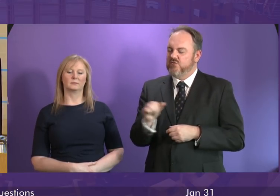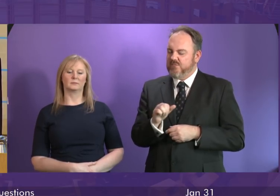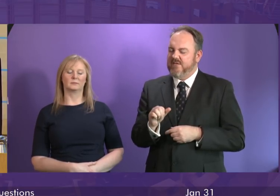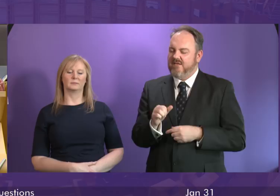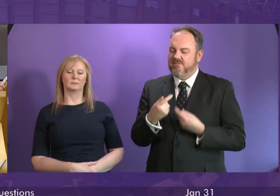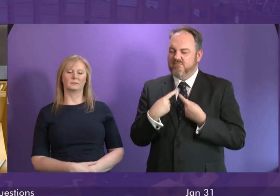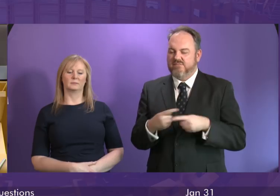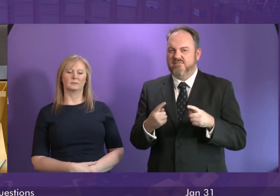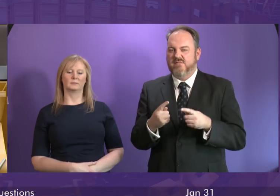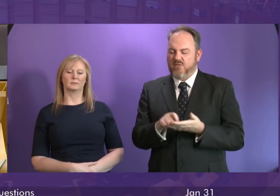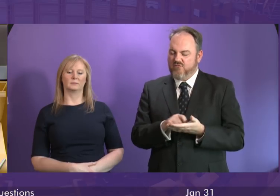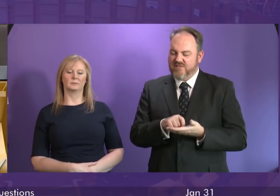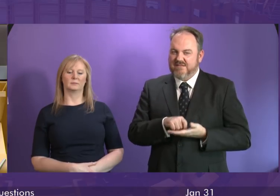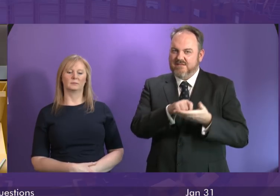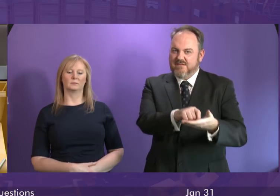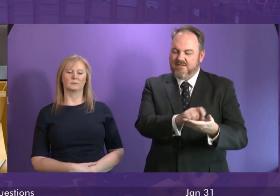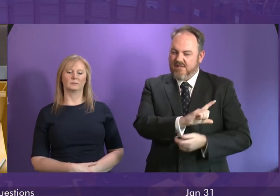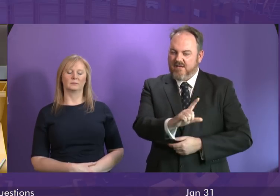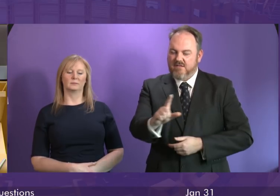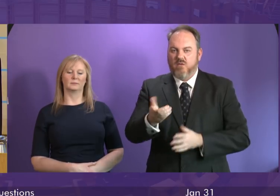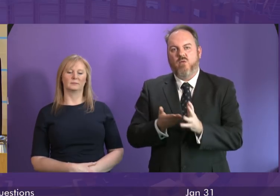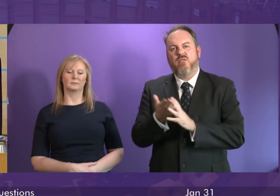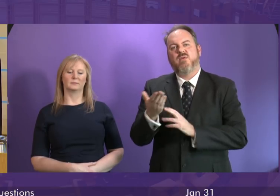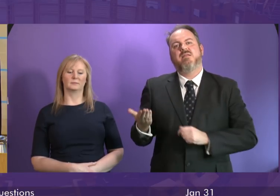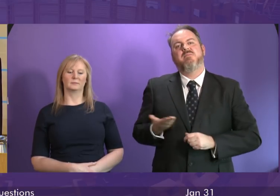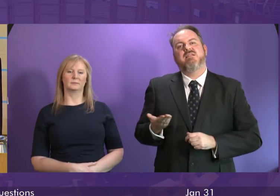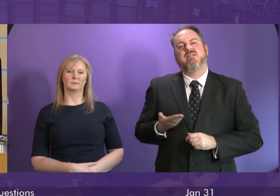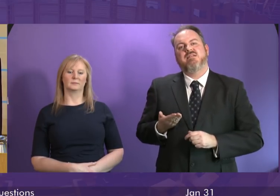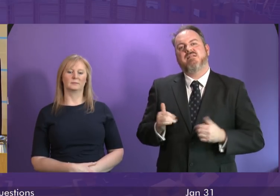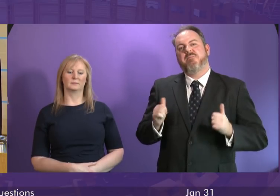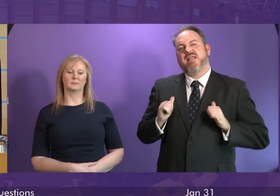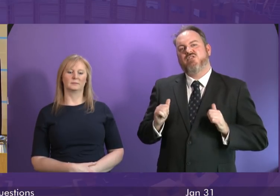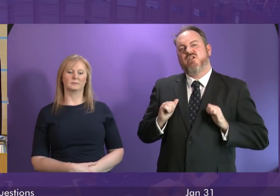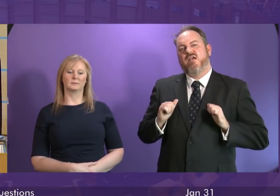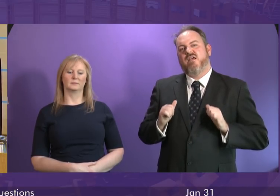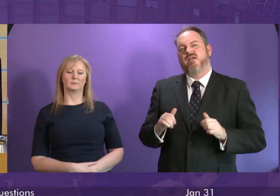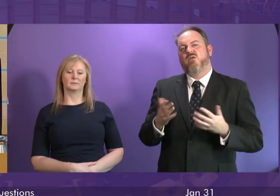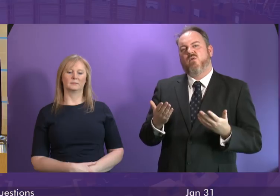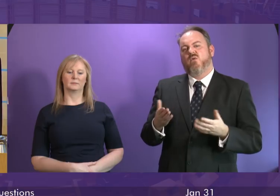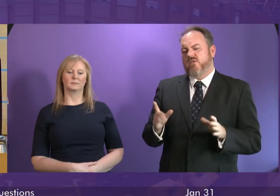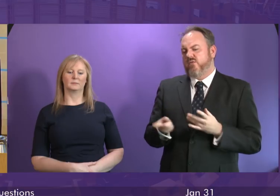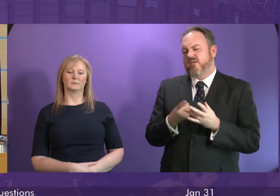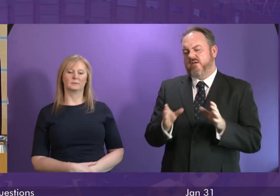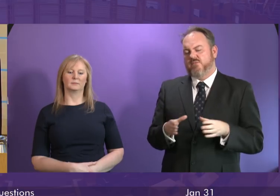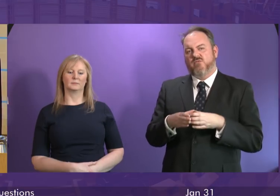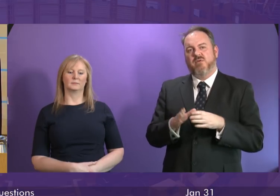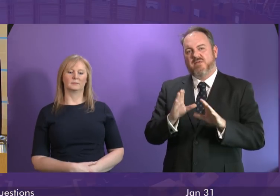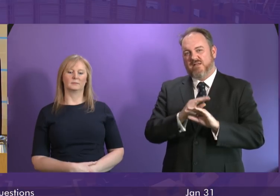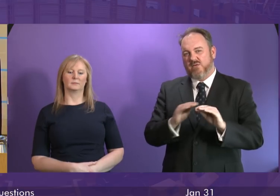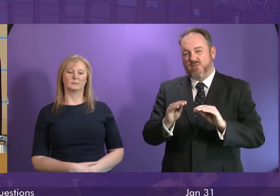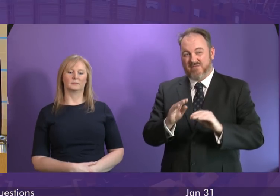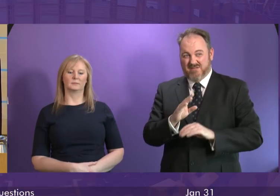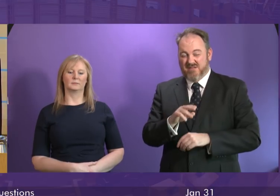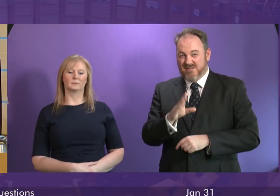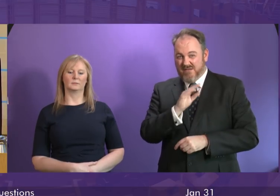mechanisms written questions or through the business manager and through the business bureau can I also just say to all members apologies 12